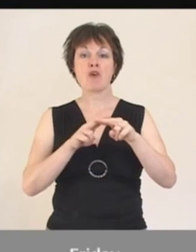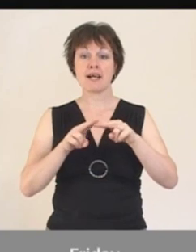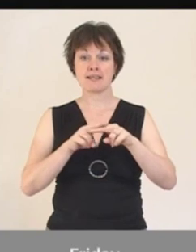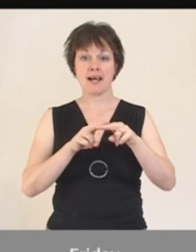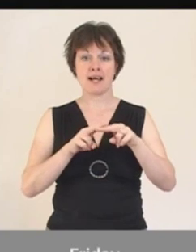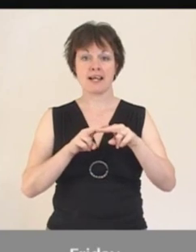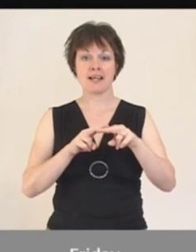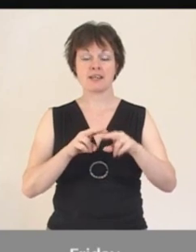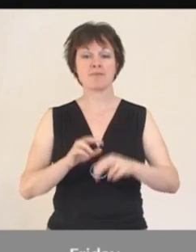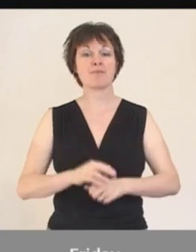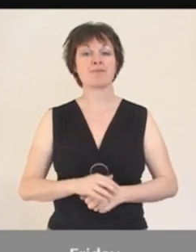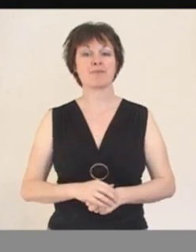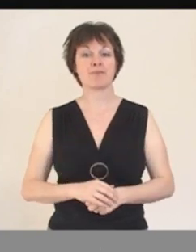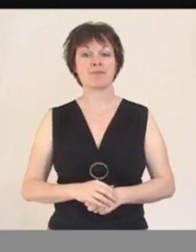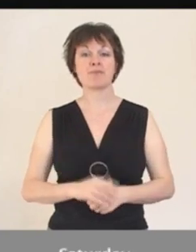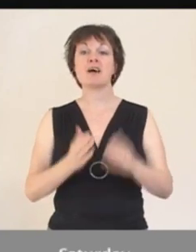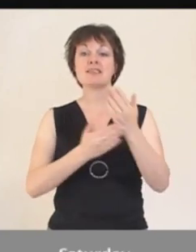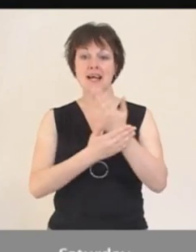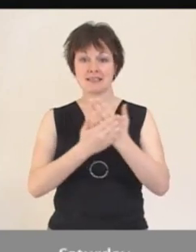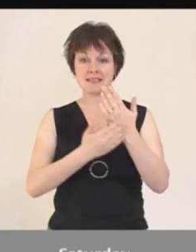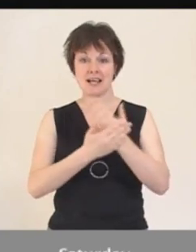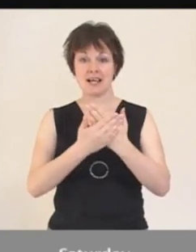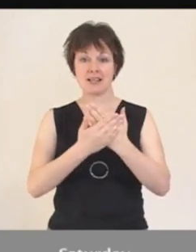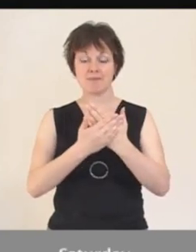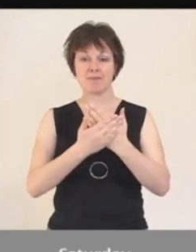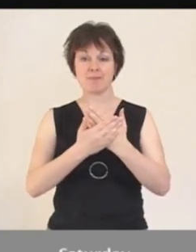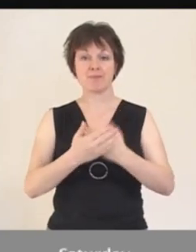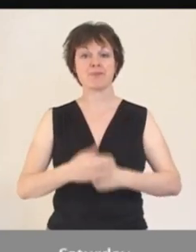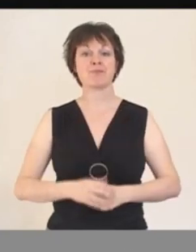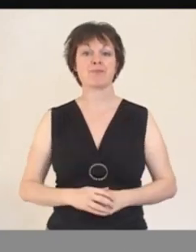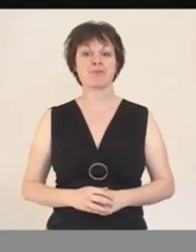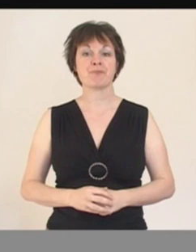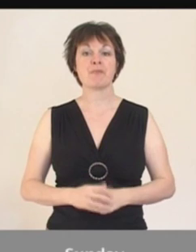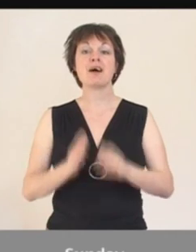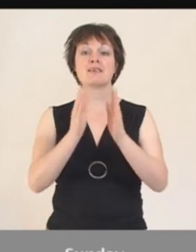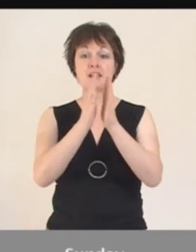Saturday Sunday